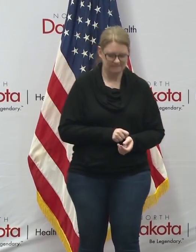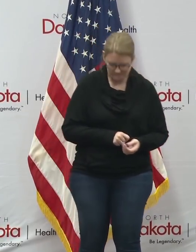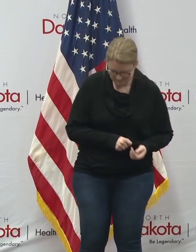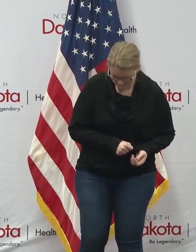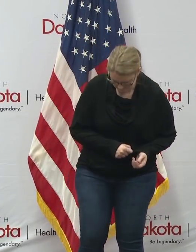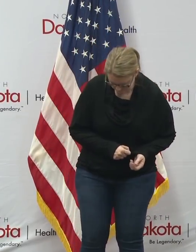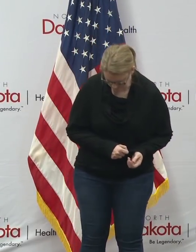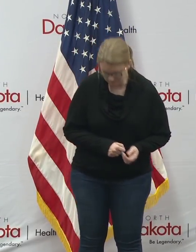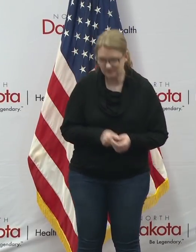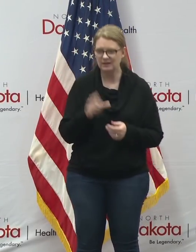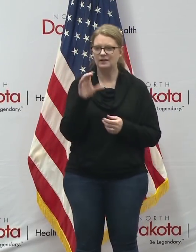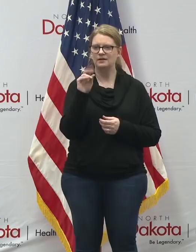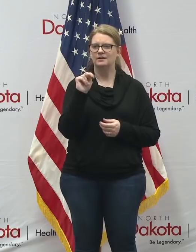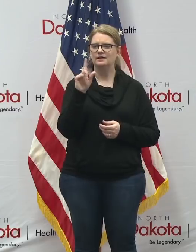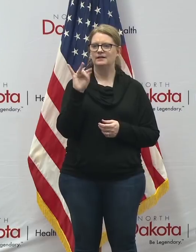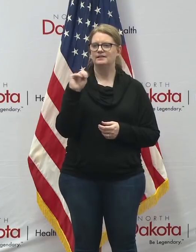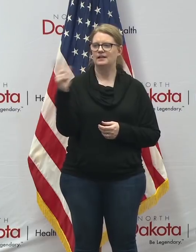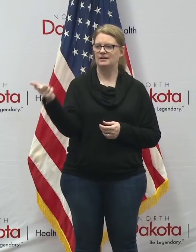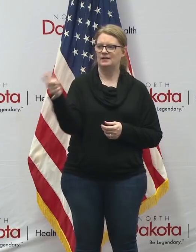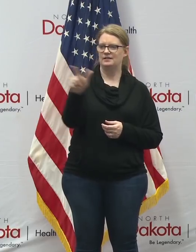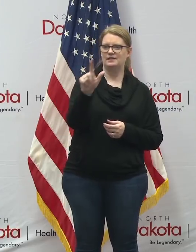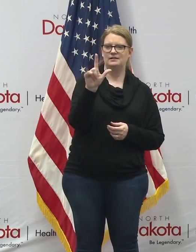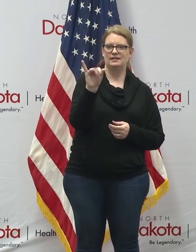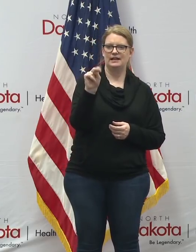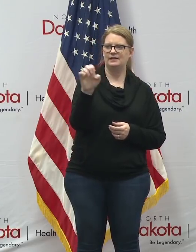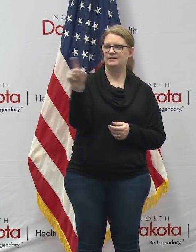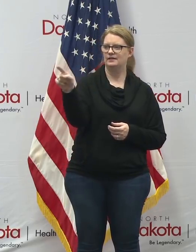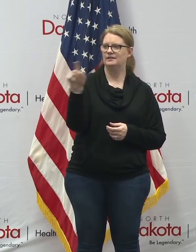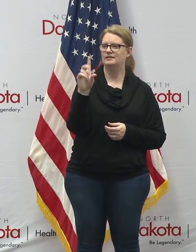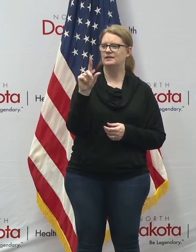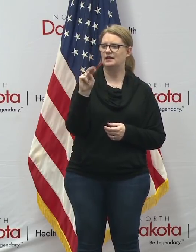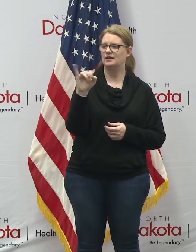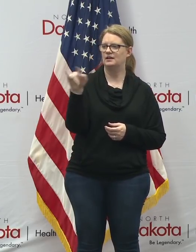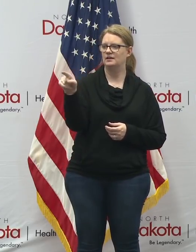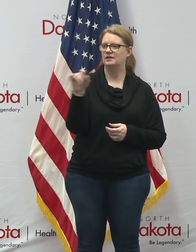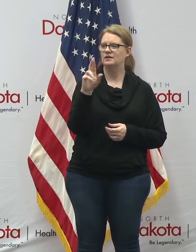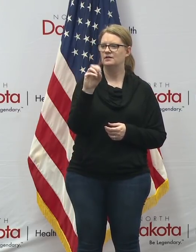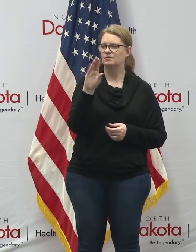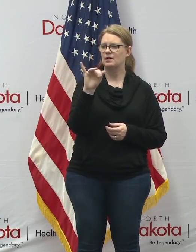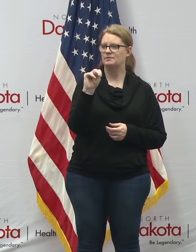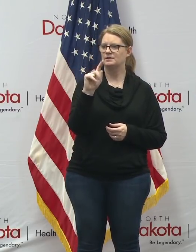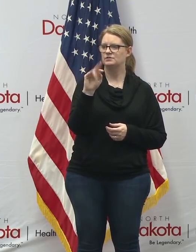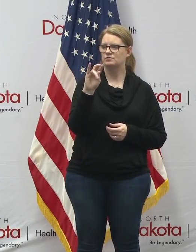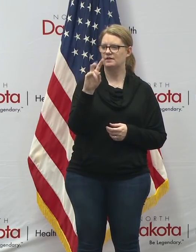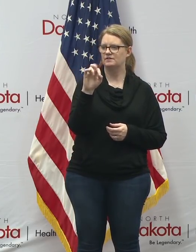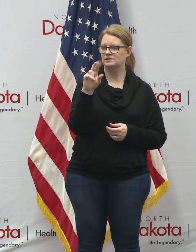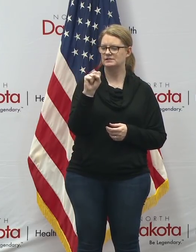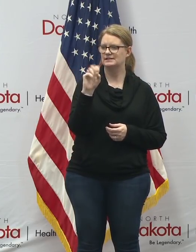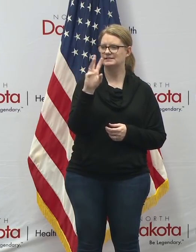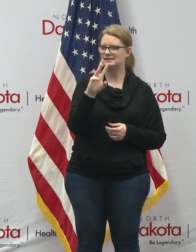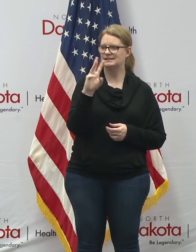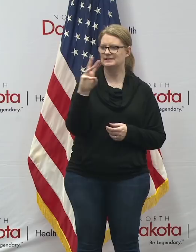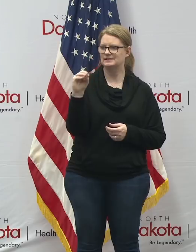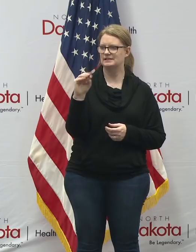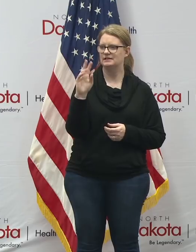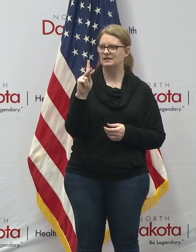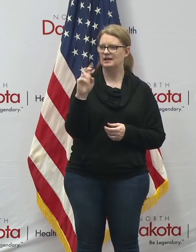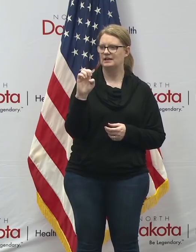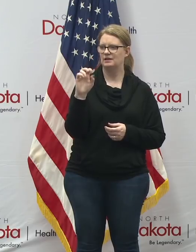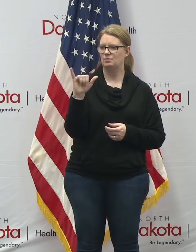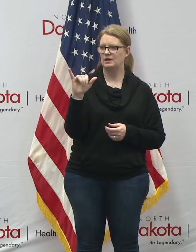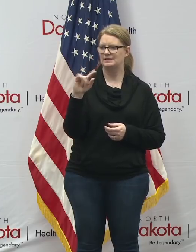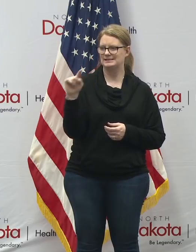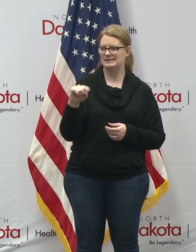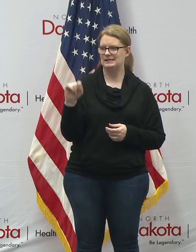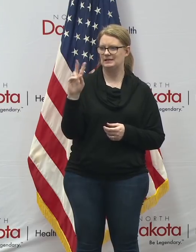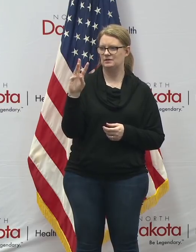we'll go online and then to lane okay robin travers with 660 660 k-u-i-z